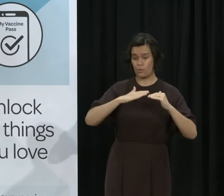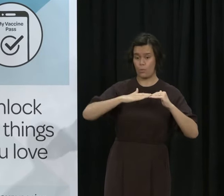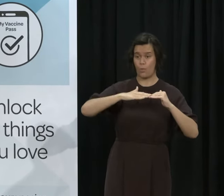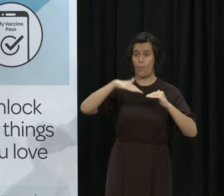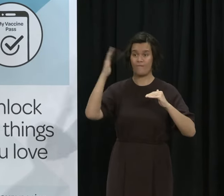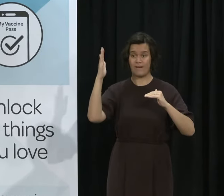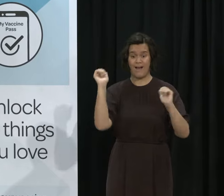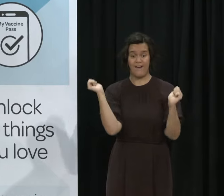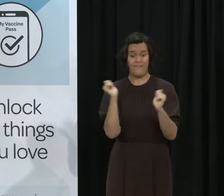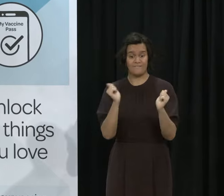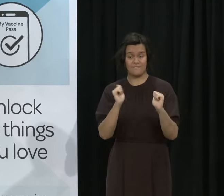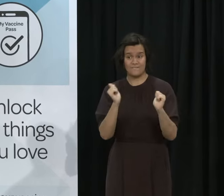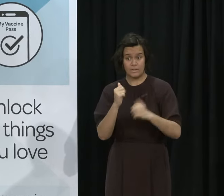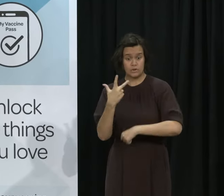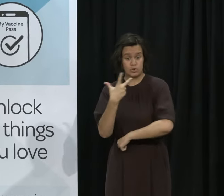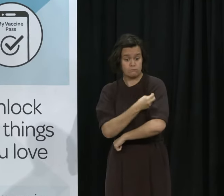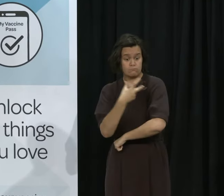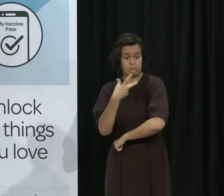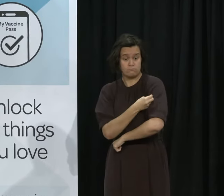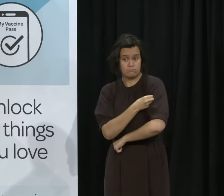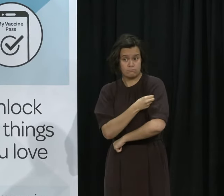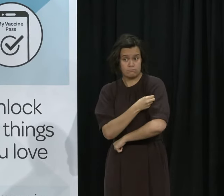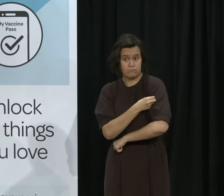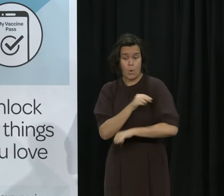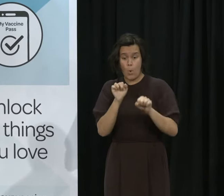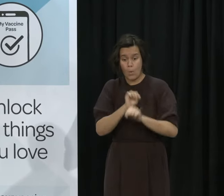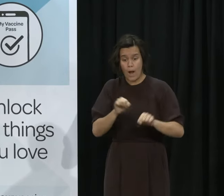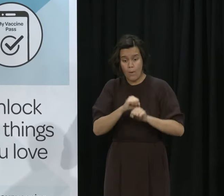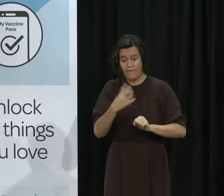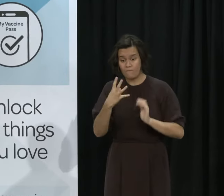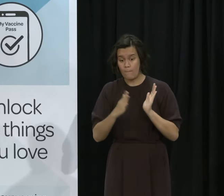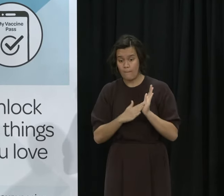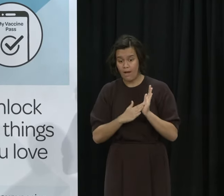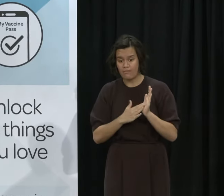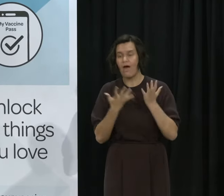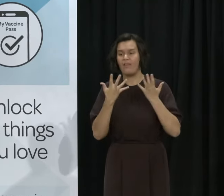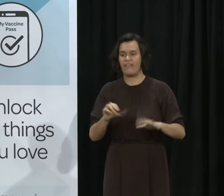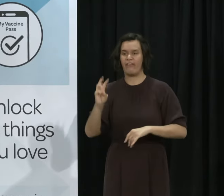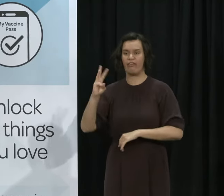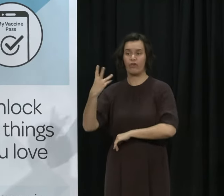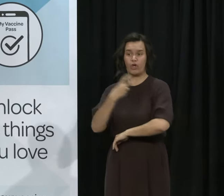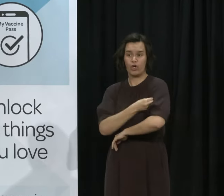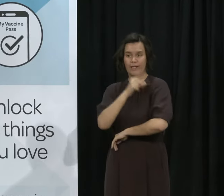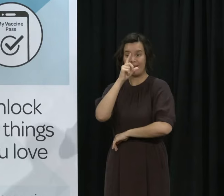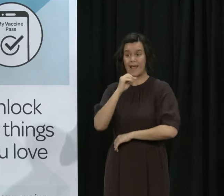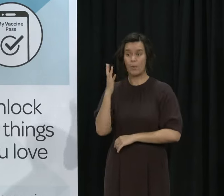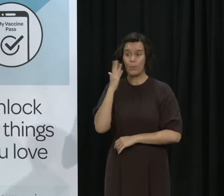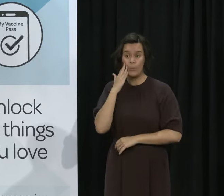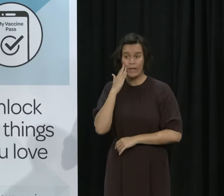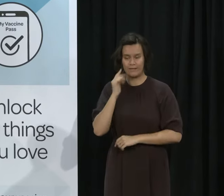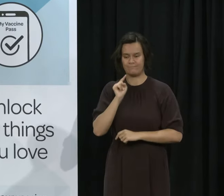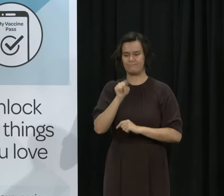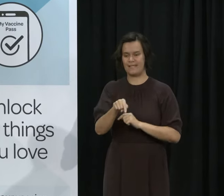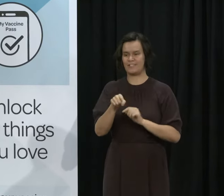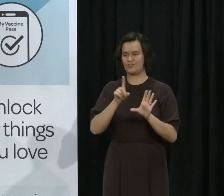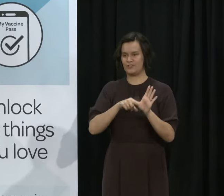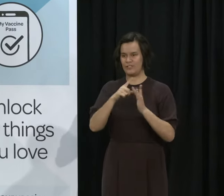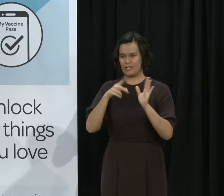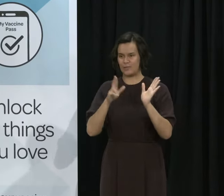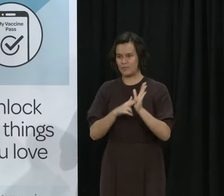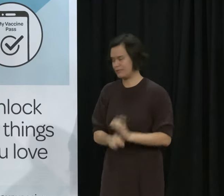had their second dose at least four months ago will be available in the new year. Thank you and I'll hand over to Dr. DeLore.